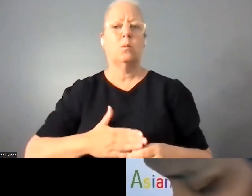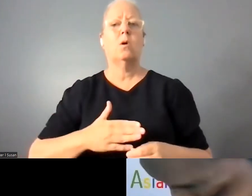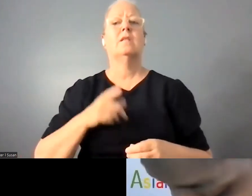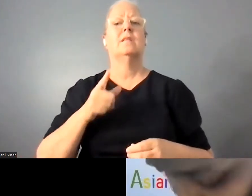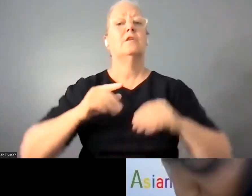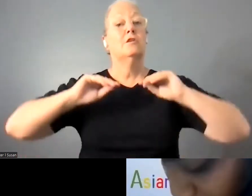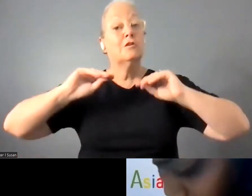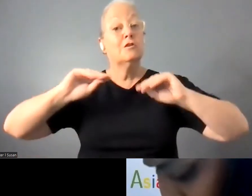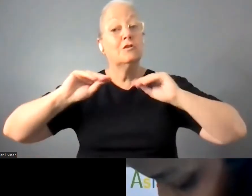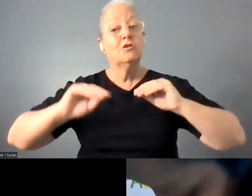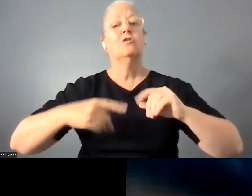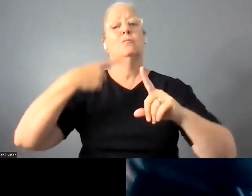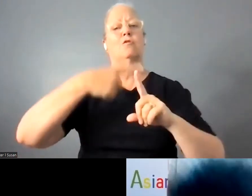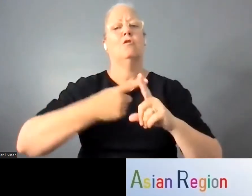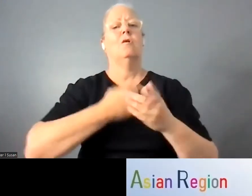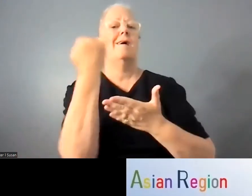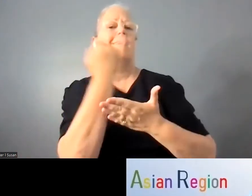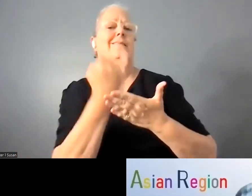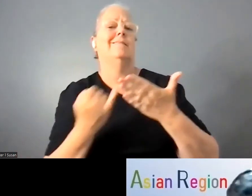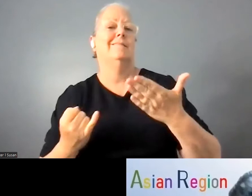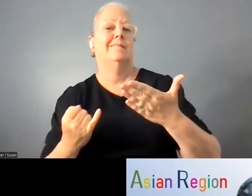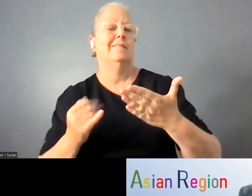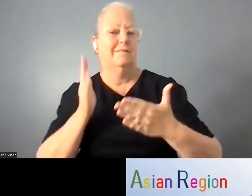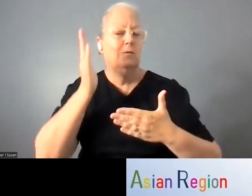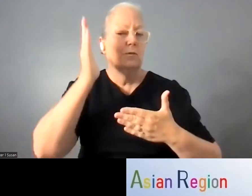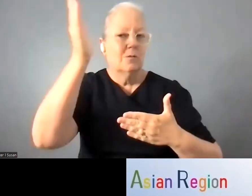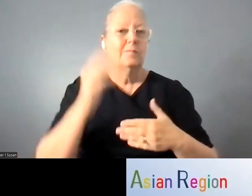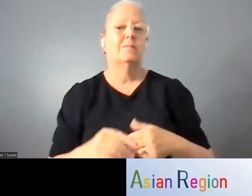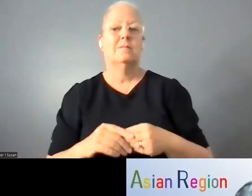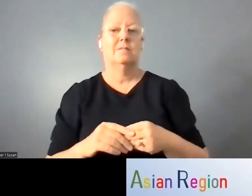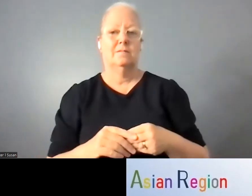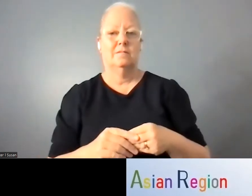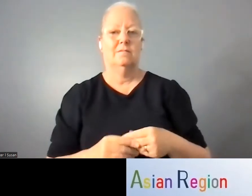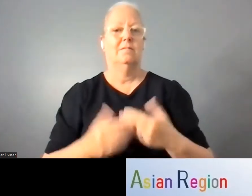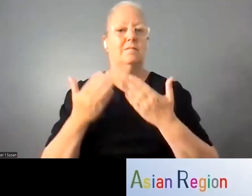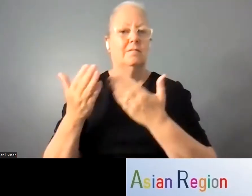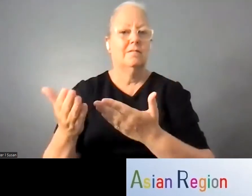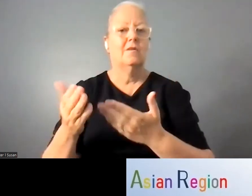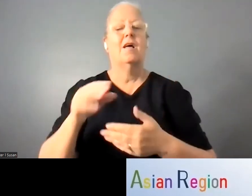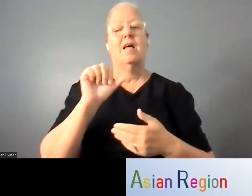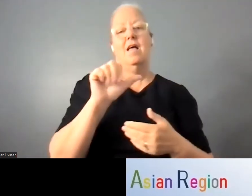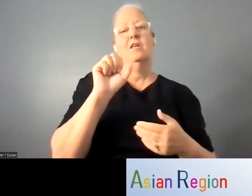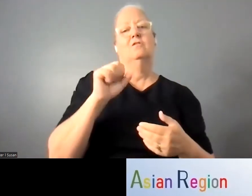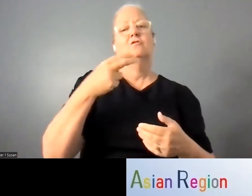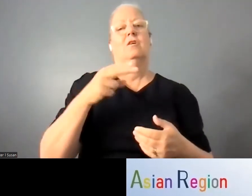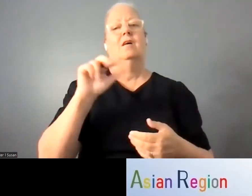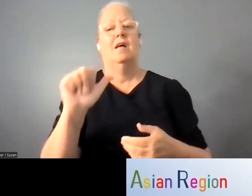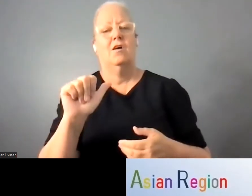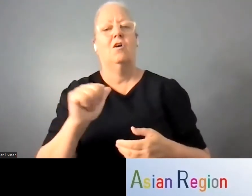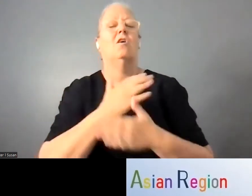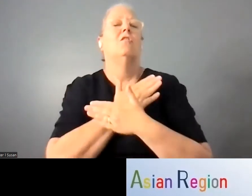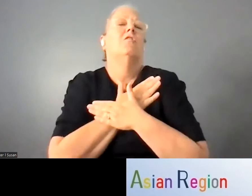artist. At the young age, Asha fell in love with the world of colors.